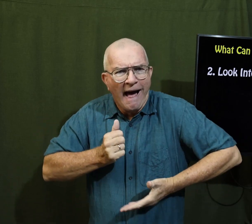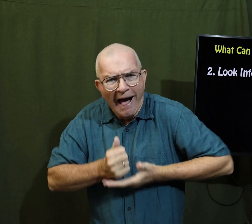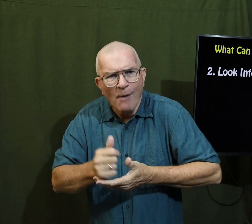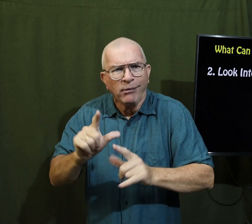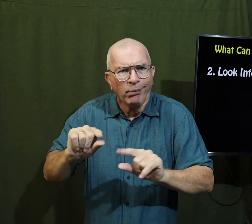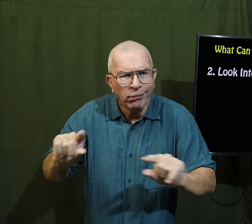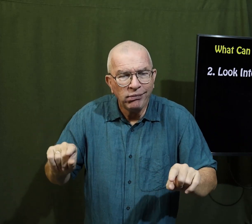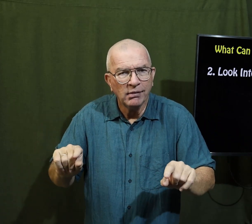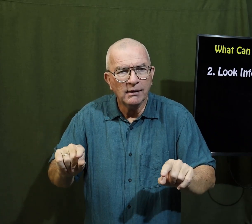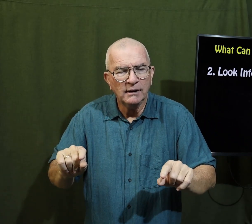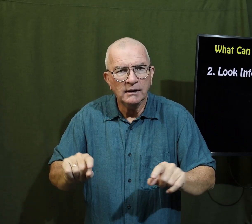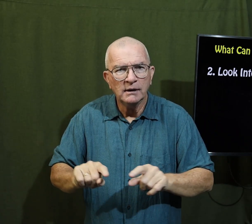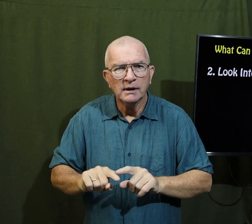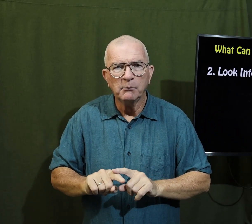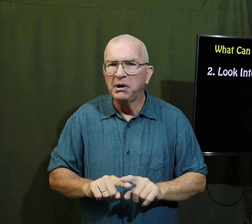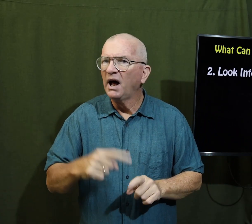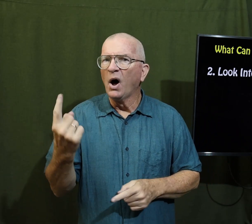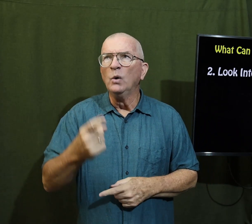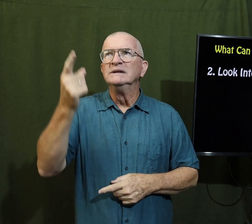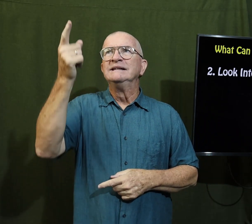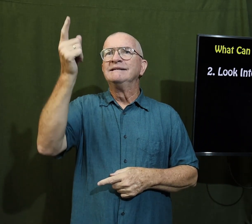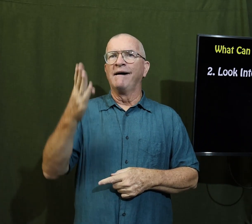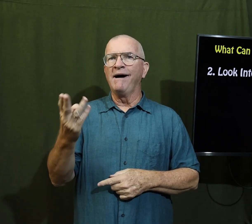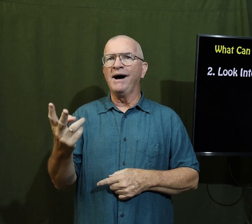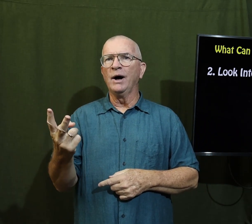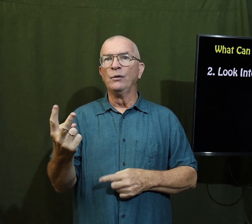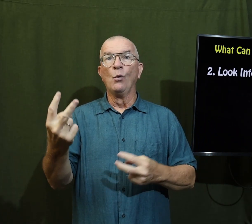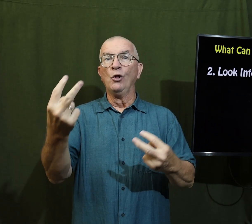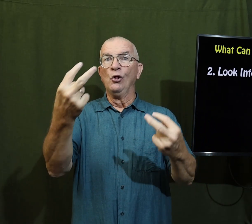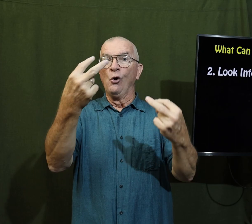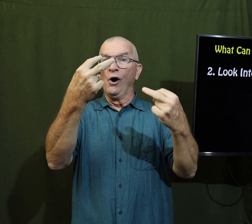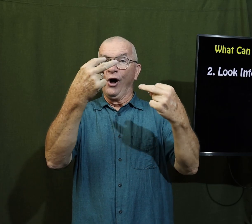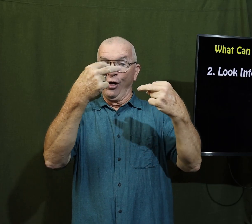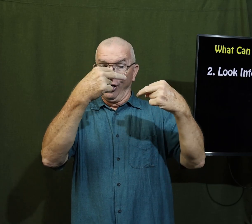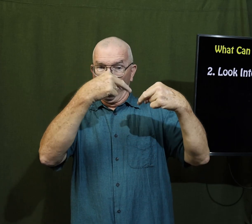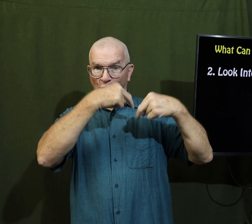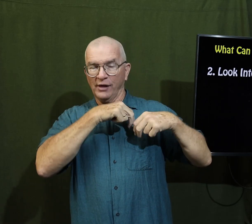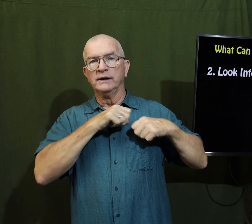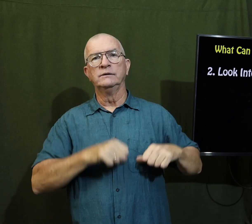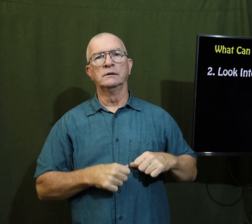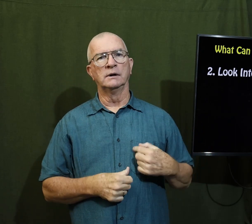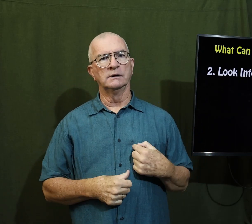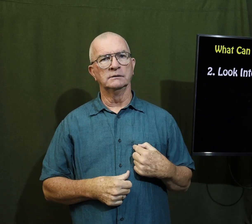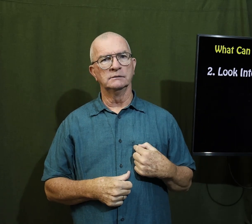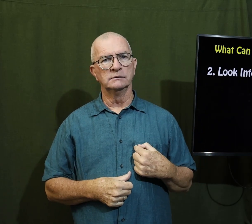good you help but only God can look into our hearts